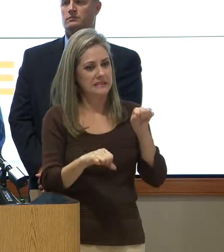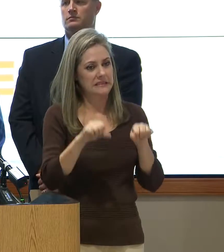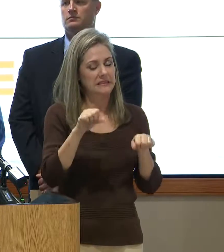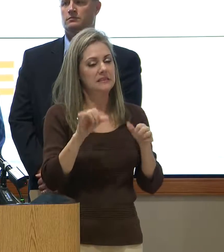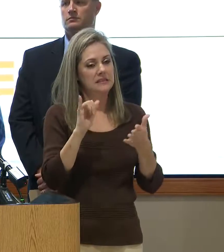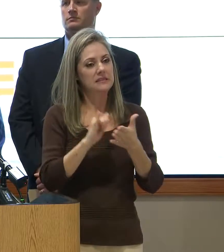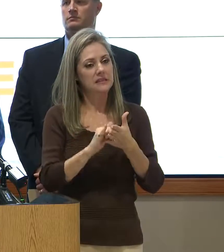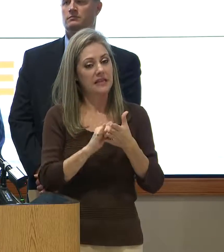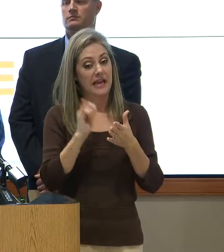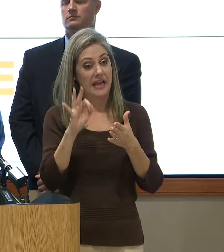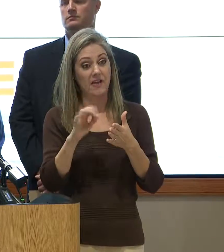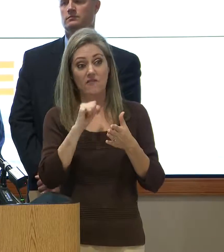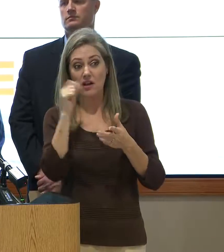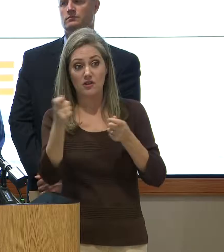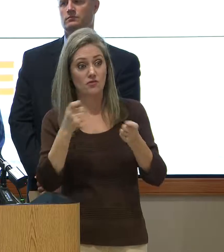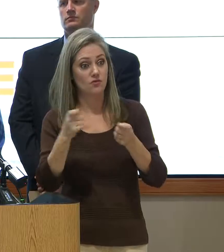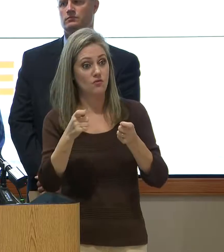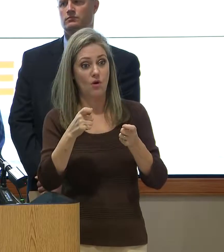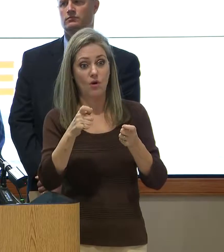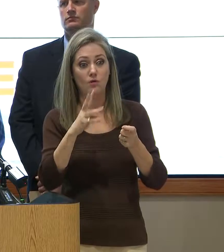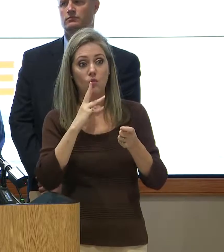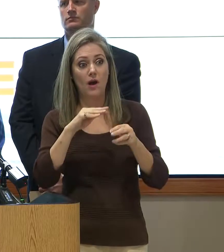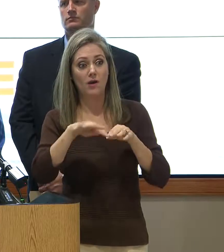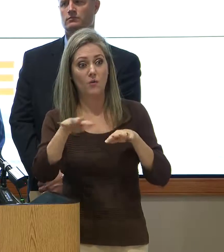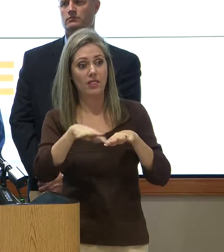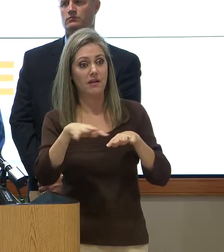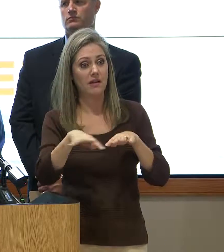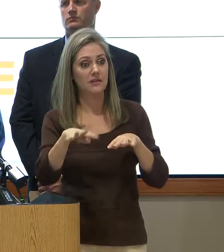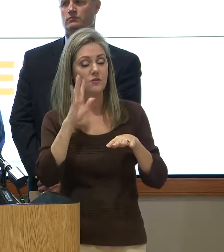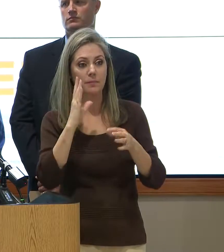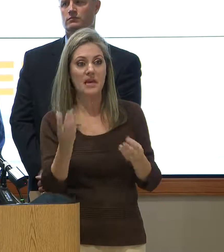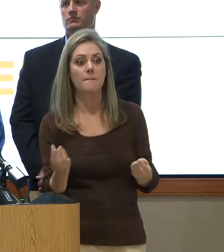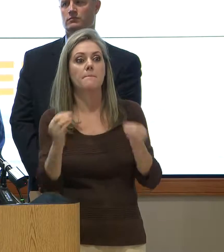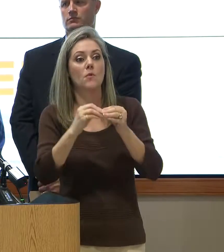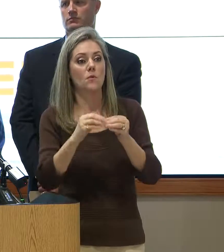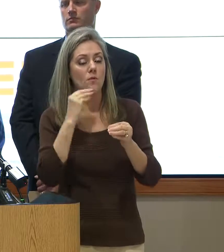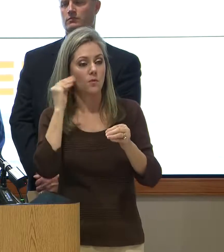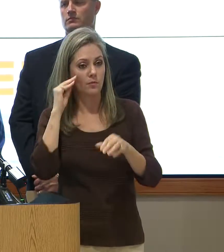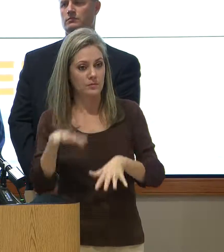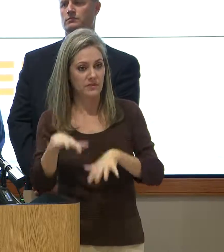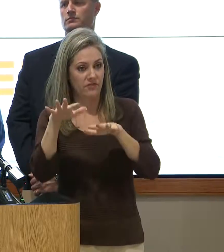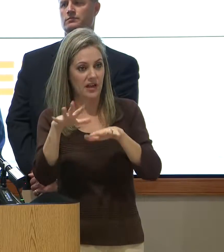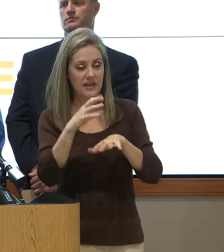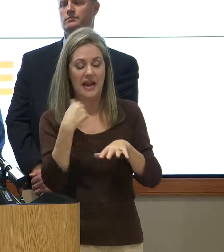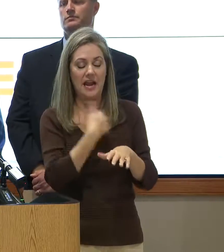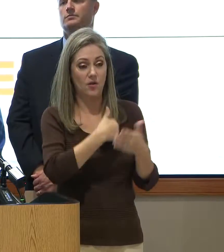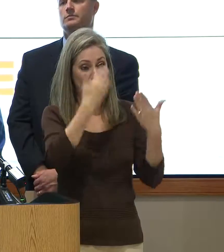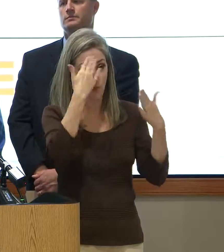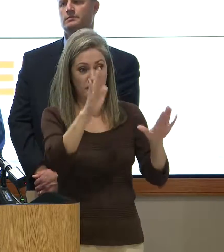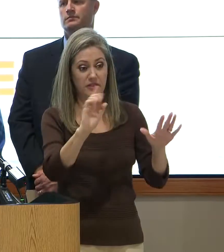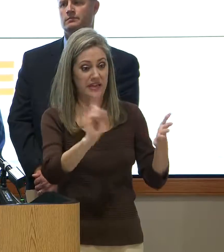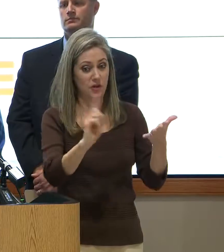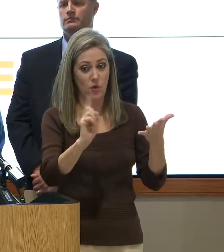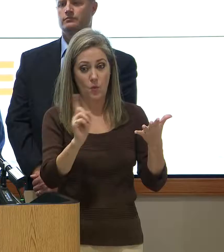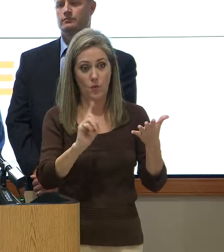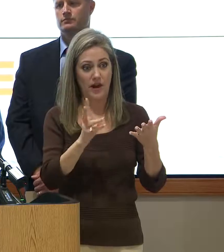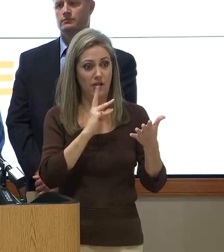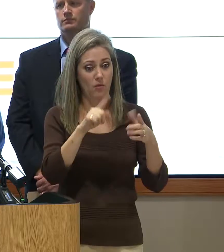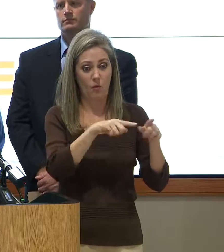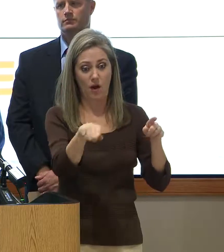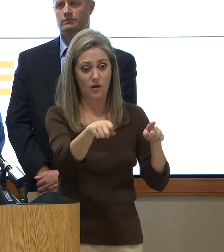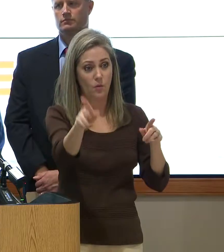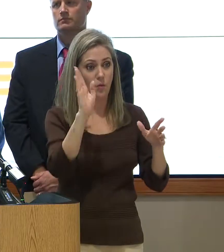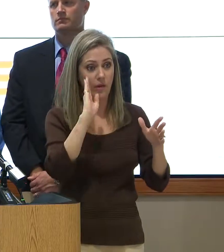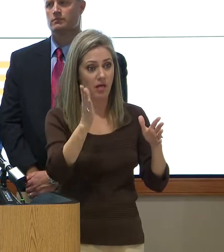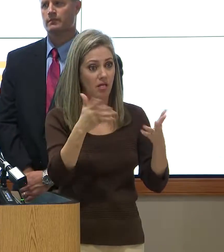made. If the uncontrolled release, you would have had a lot more homes flood, and they didn't know where the water was going